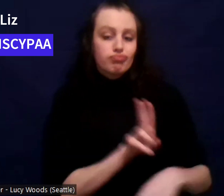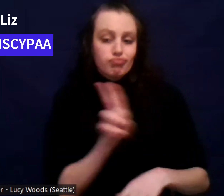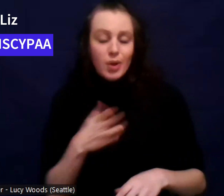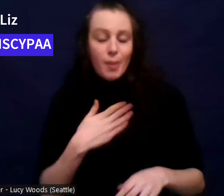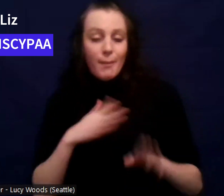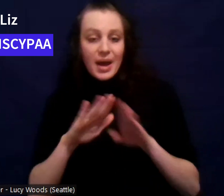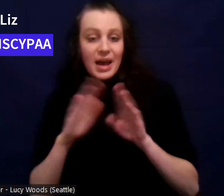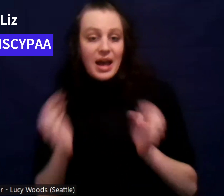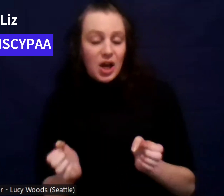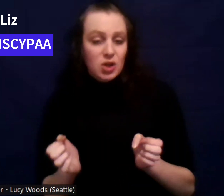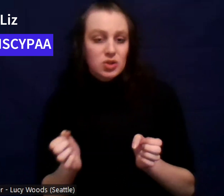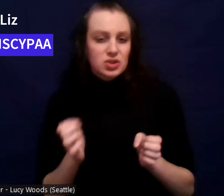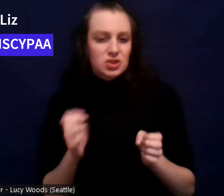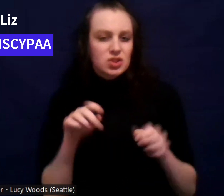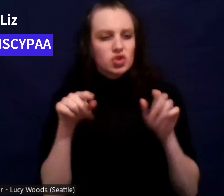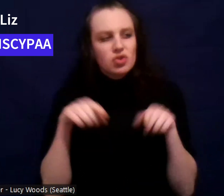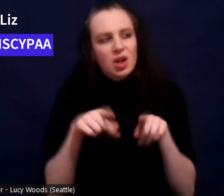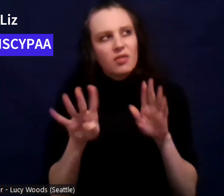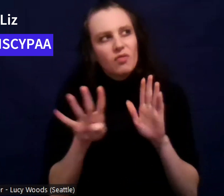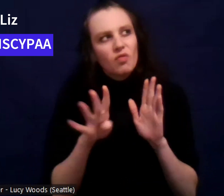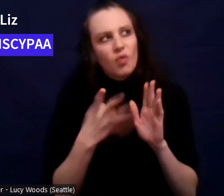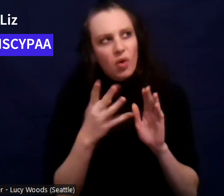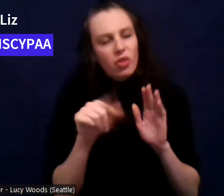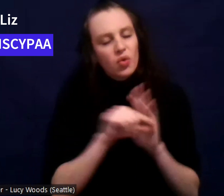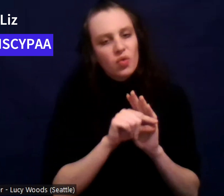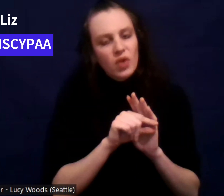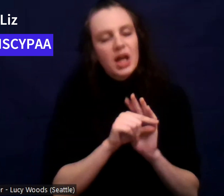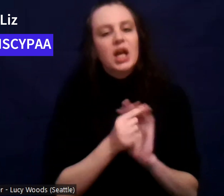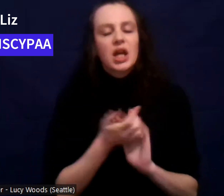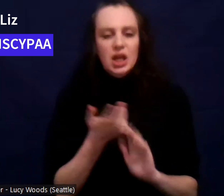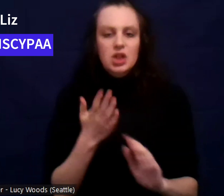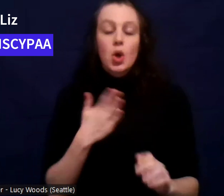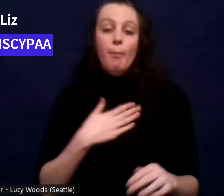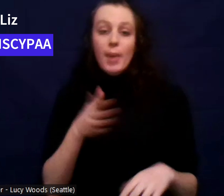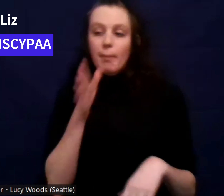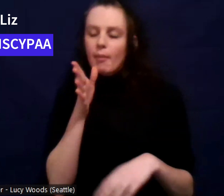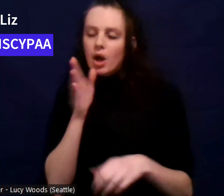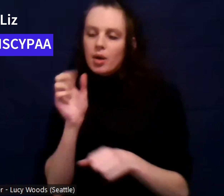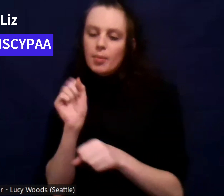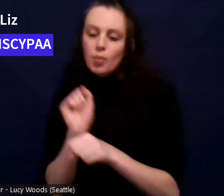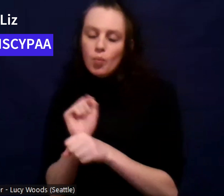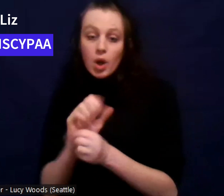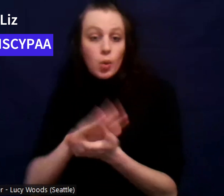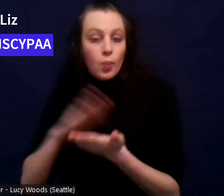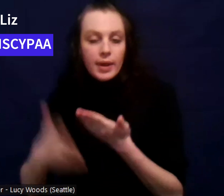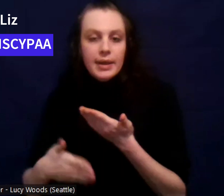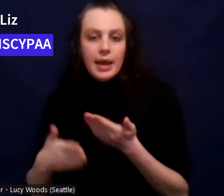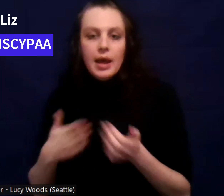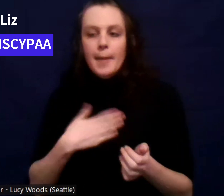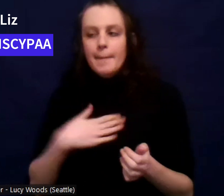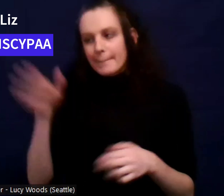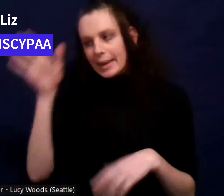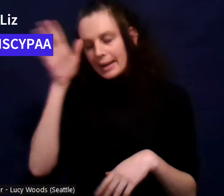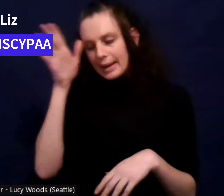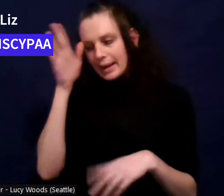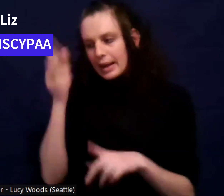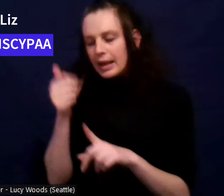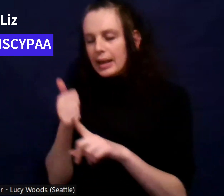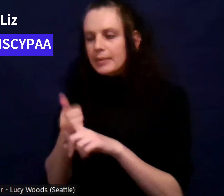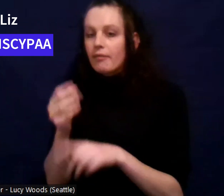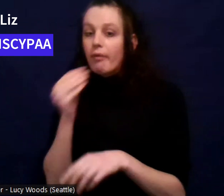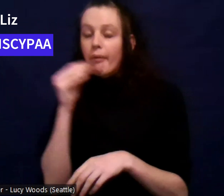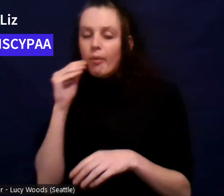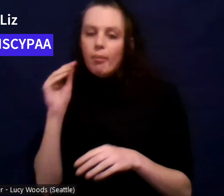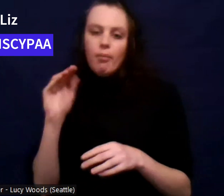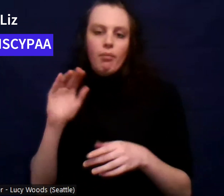weekends and then me and my sister would be home with my dad the whole weekend and he would just like drink. And I remember,